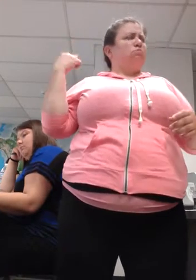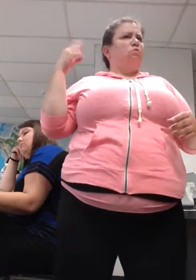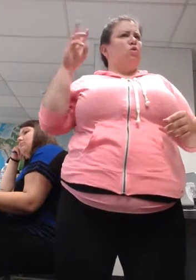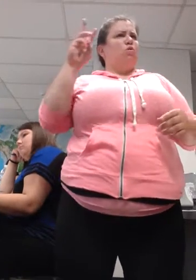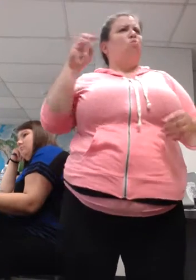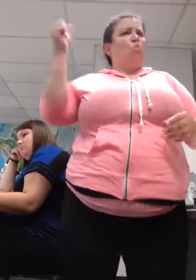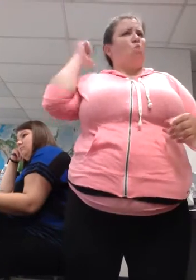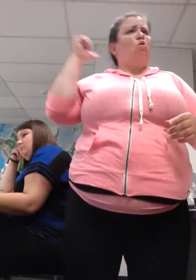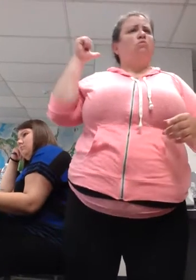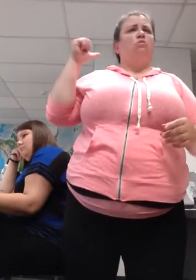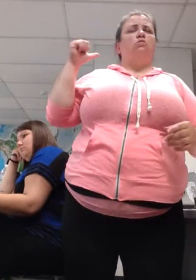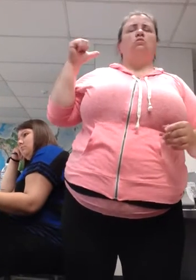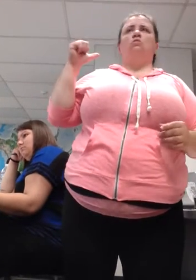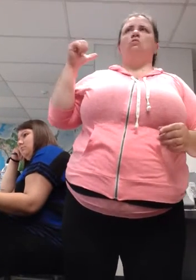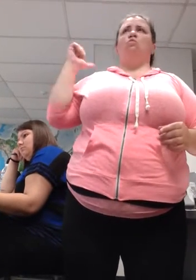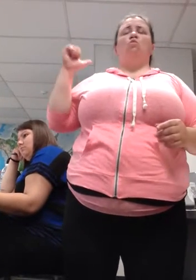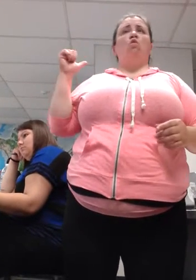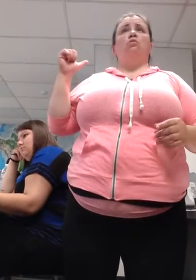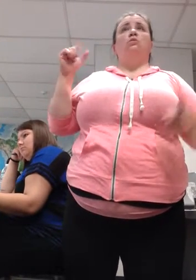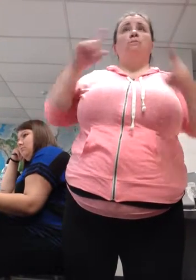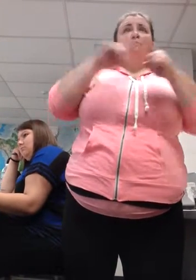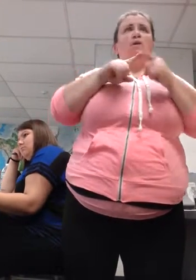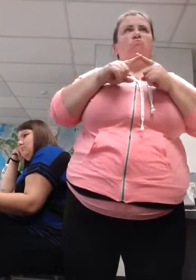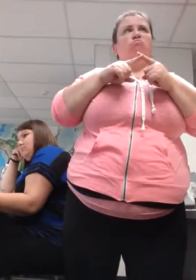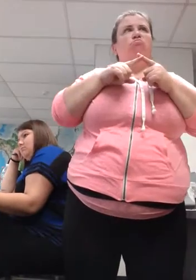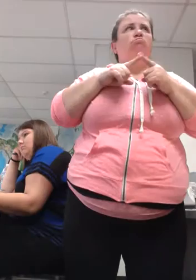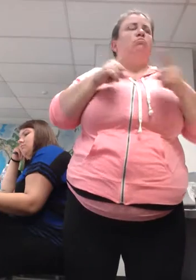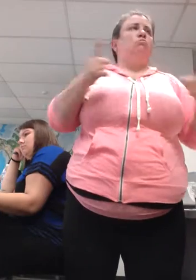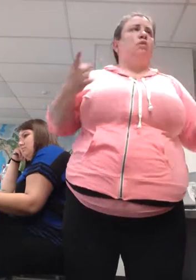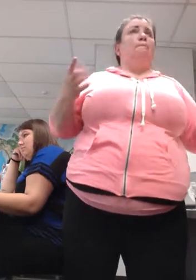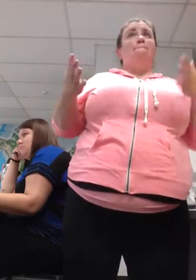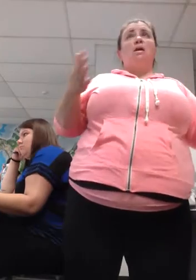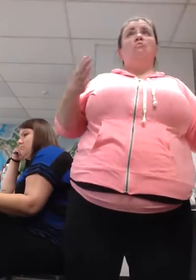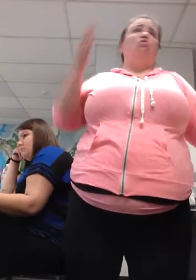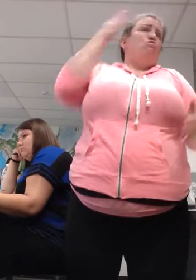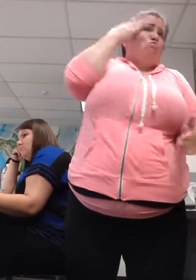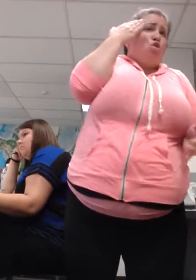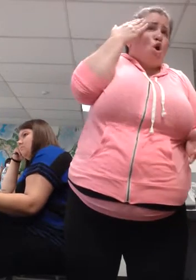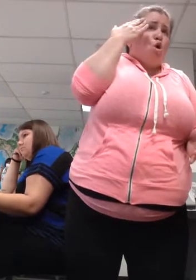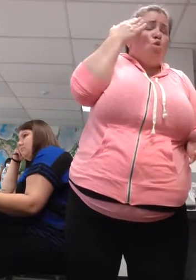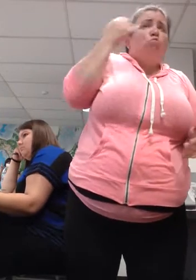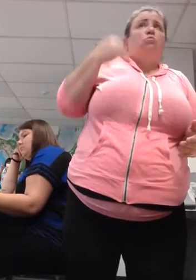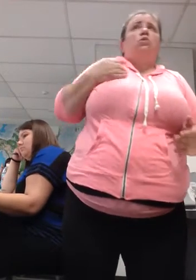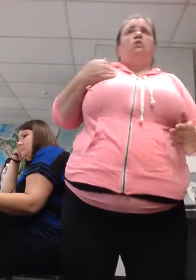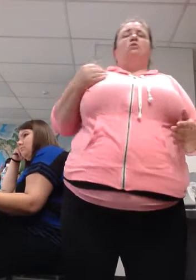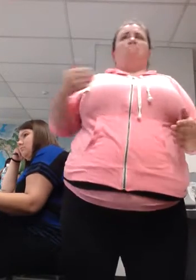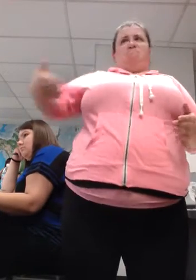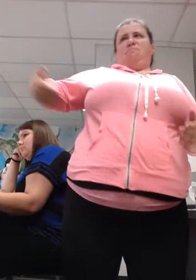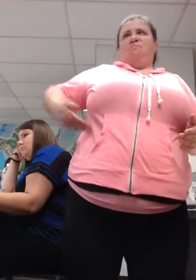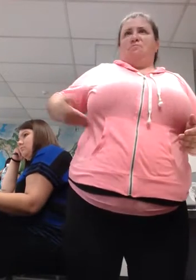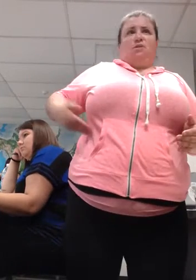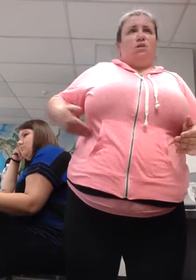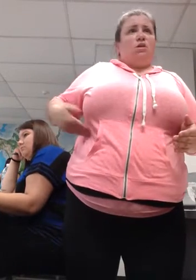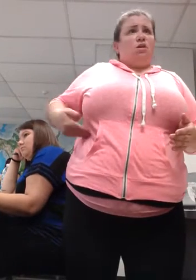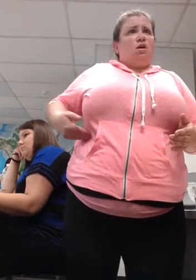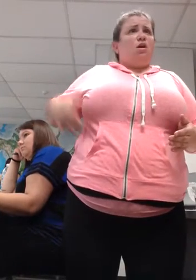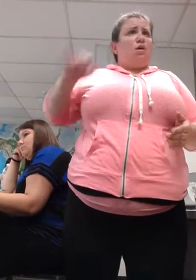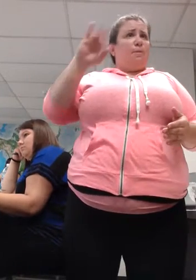You know it as a hearing person listening to the story. We need to take that implicit and we need to make it explicit